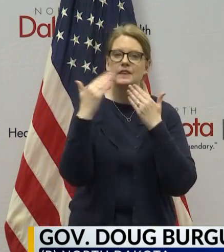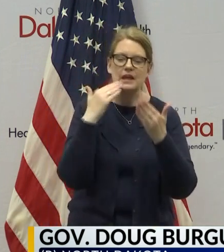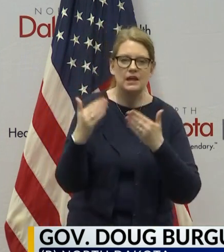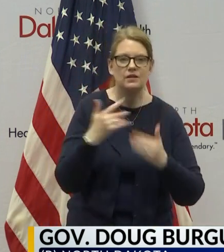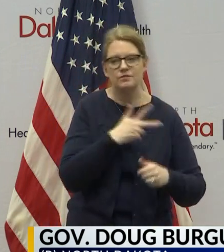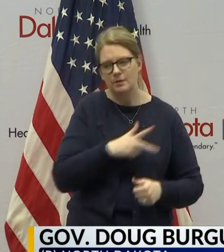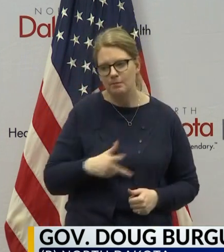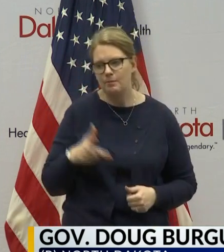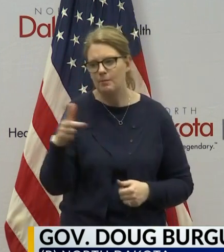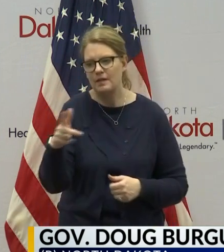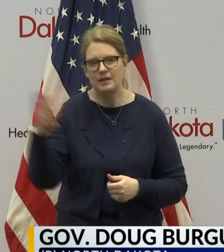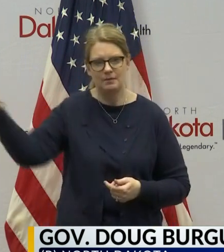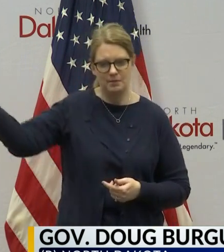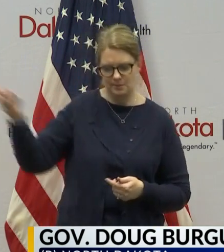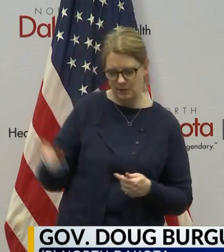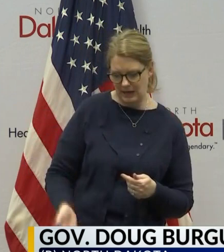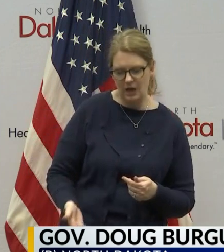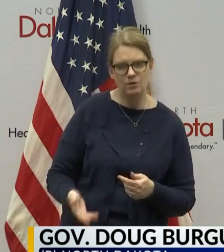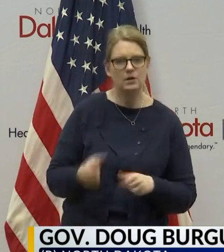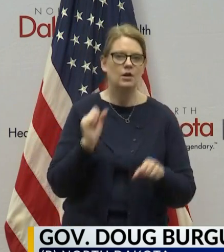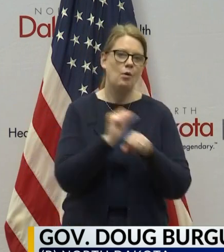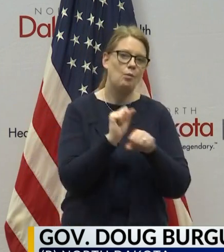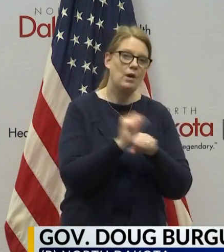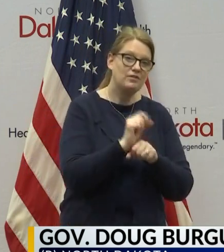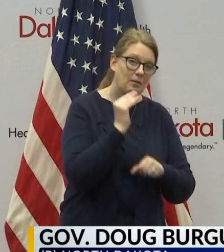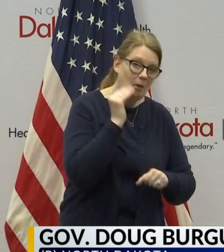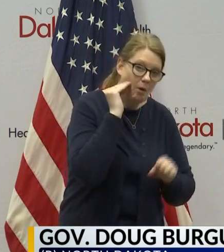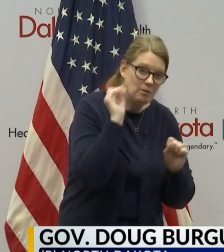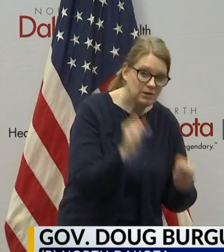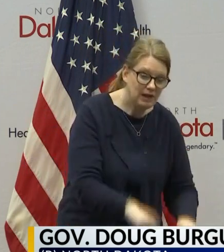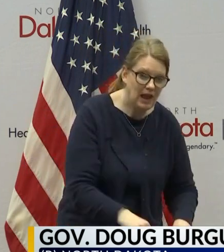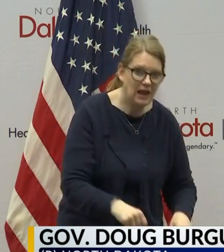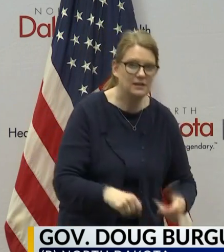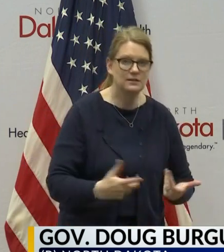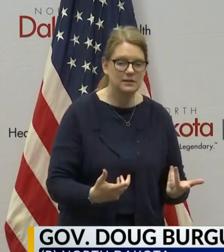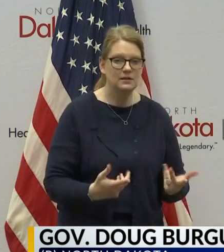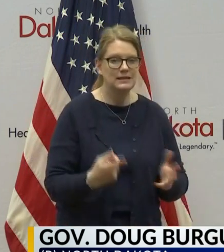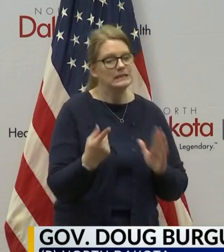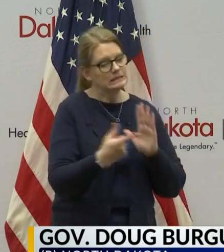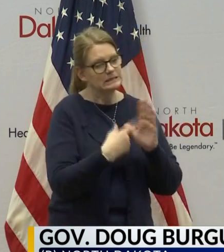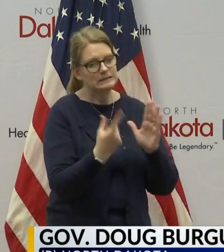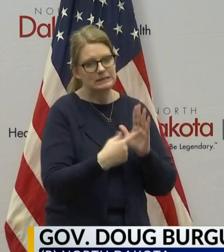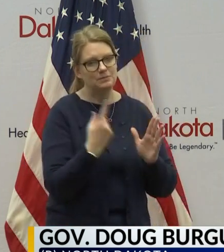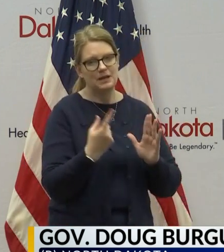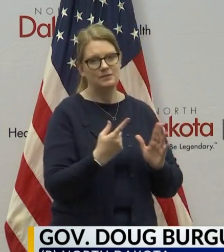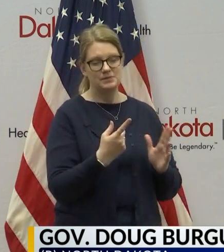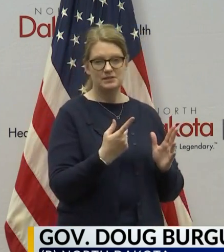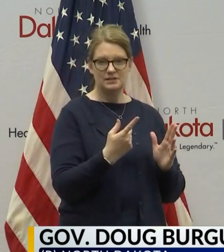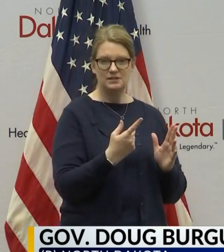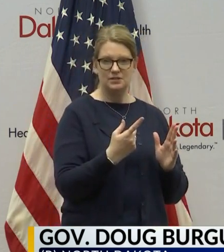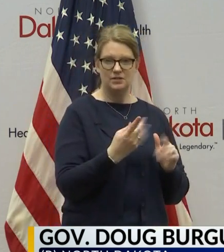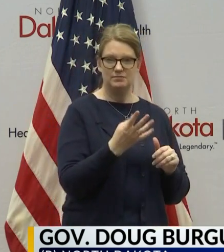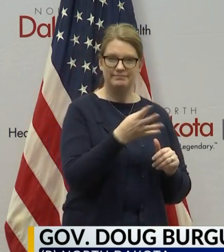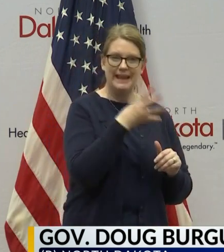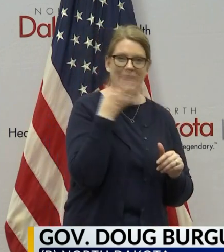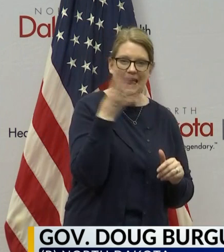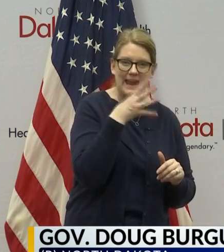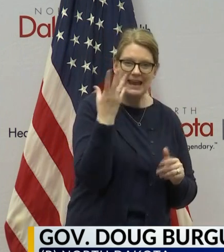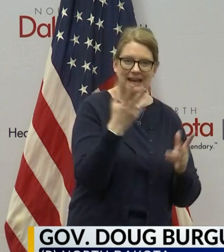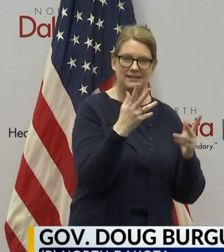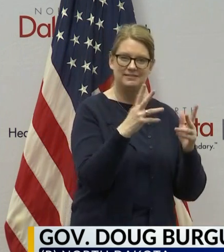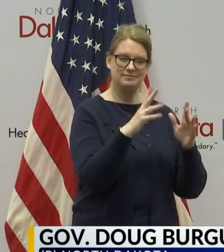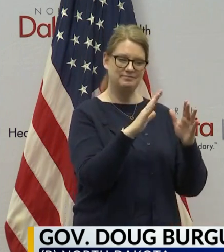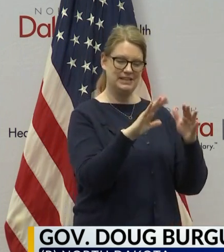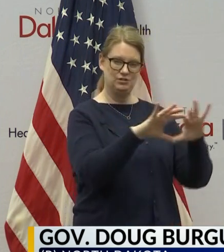curbside at restaurants. Work from home wherever possible. We know that's not possible for people in our ag community.